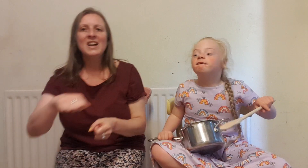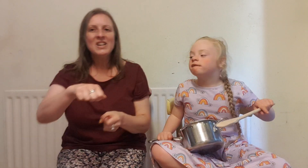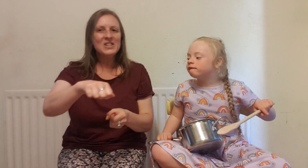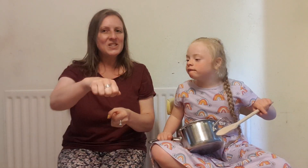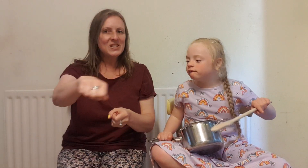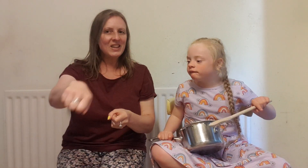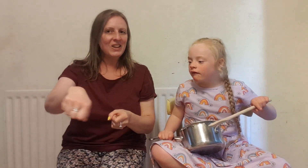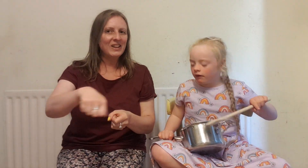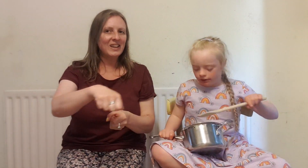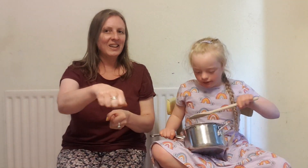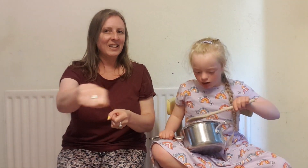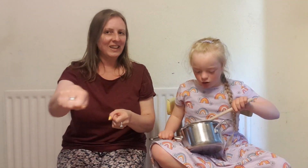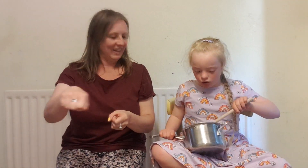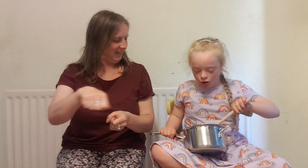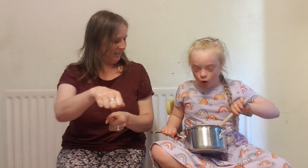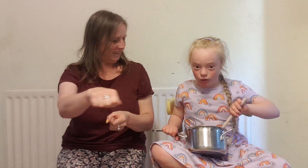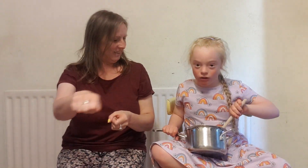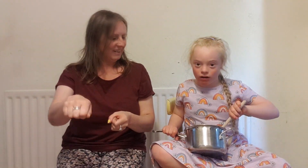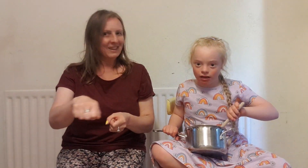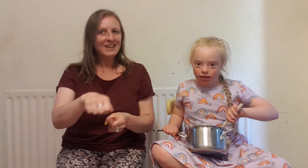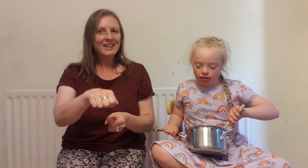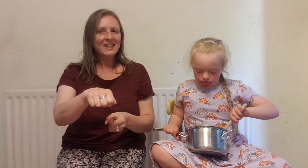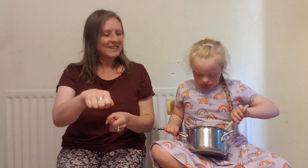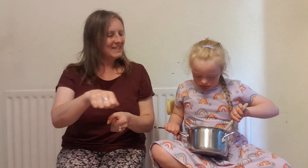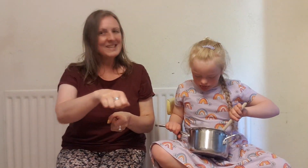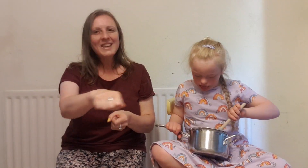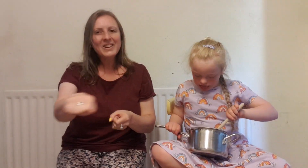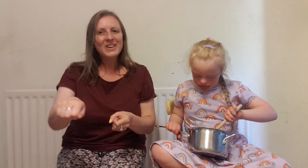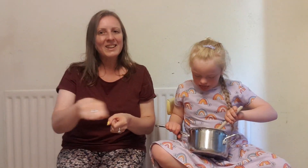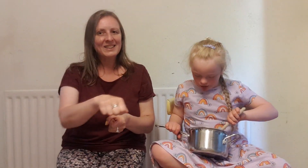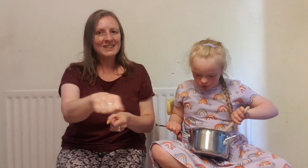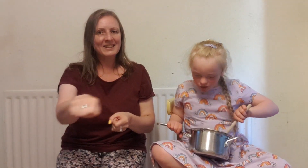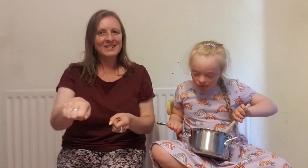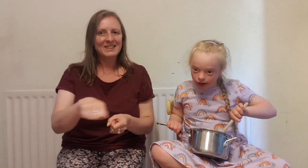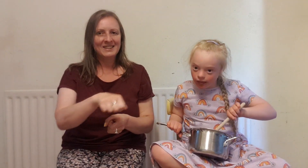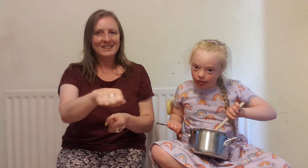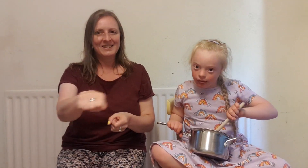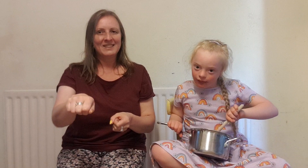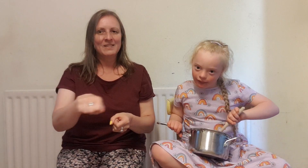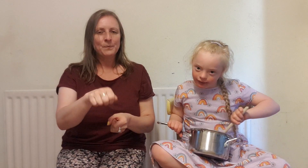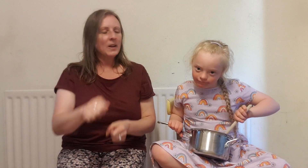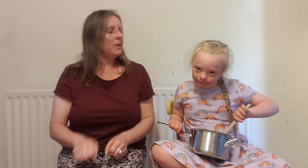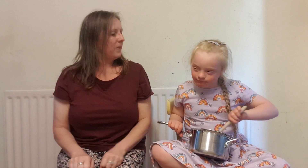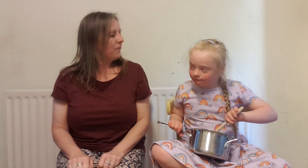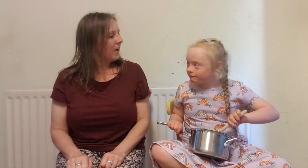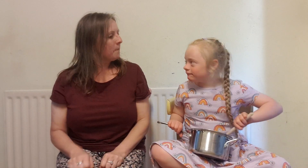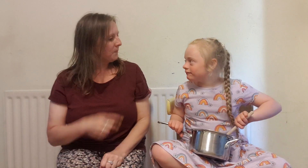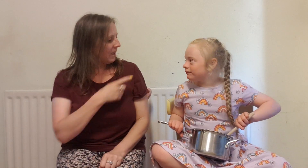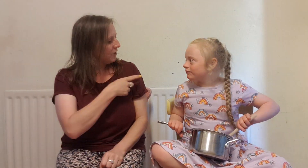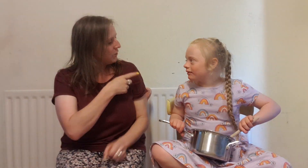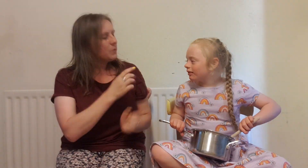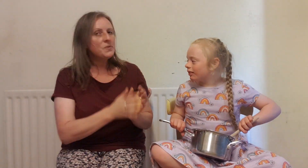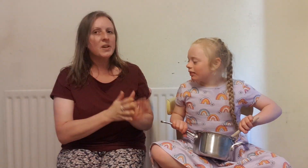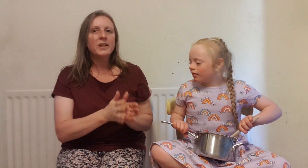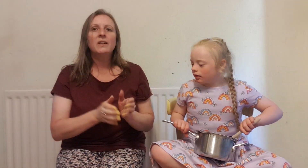To cook. To cook. To cook. Lucinda, can you sign